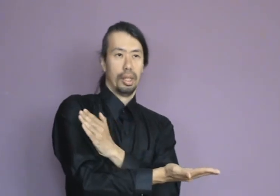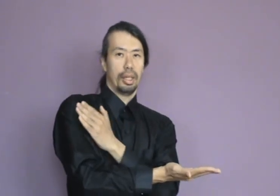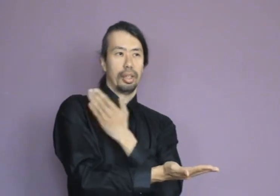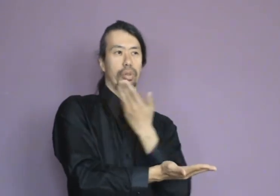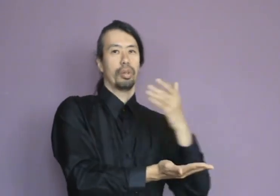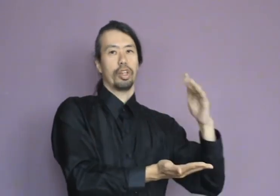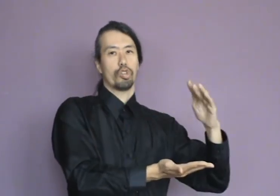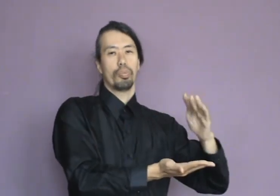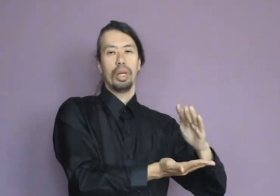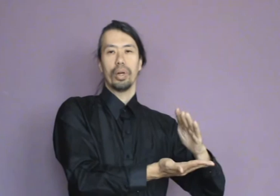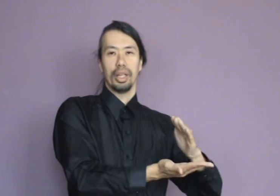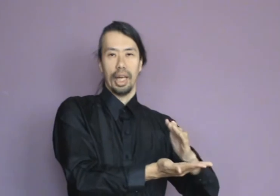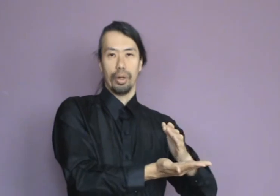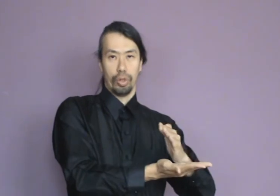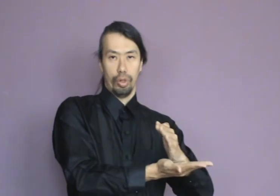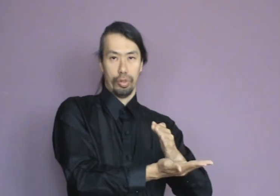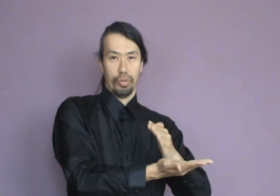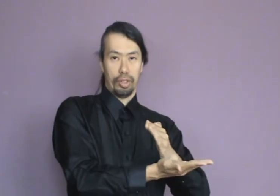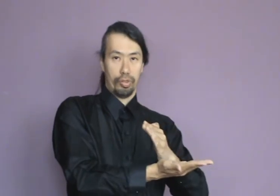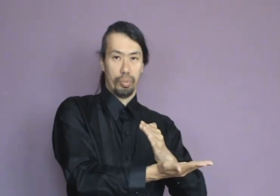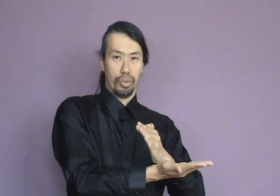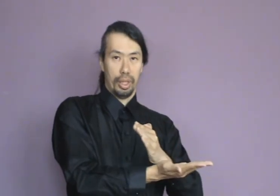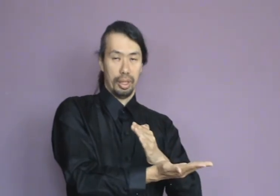You're in a way smearing it out over the rest of the meridian.